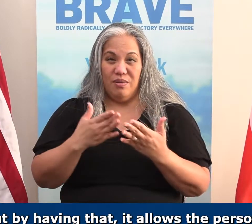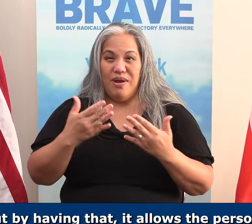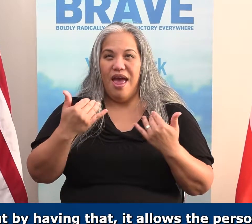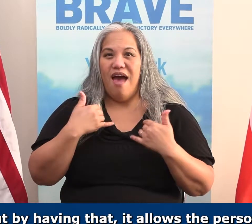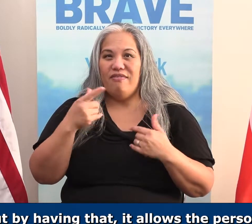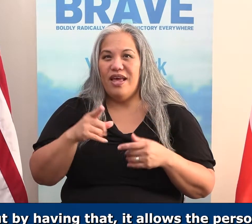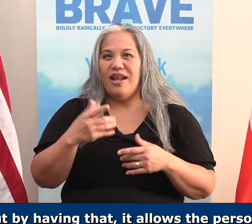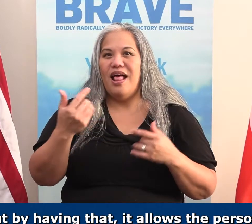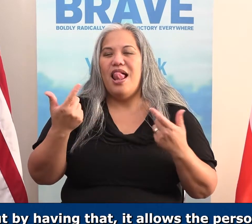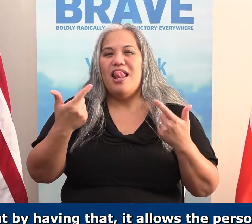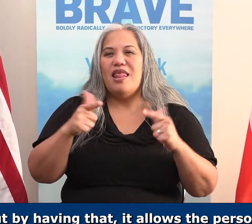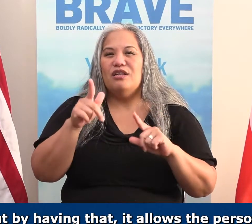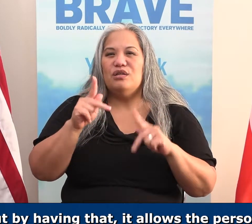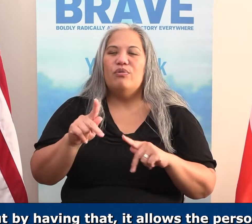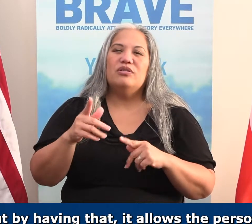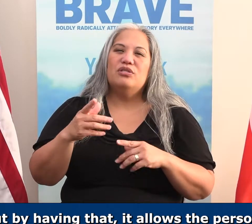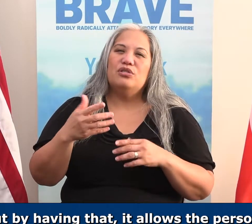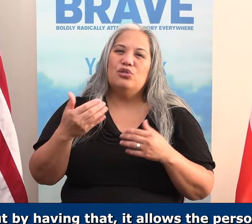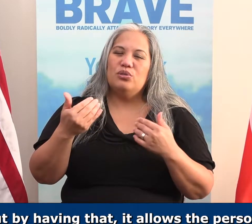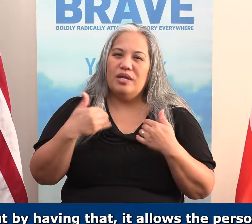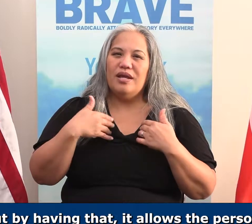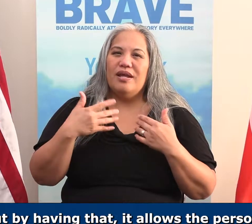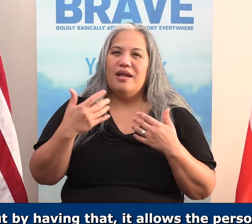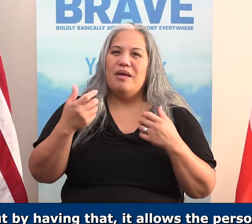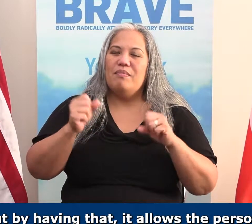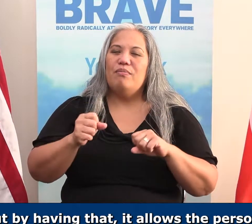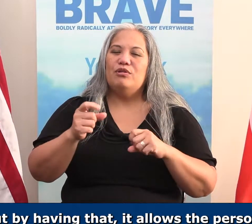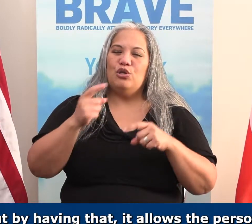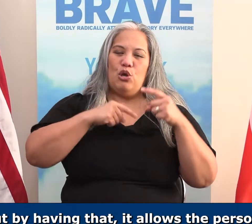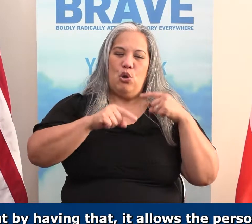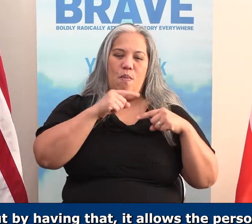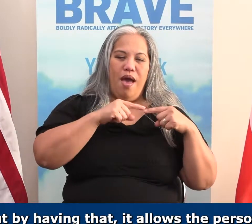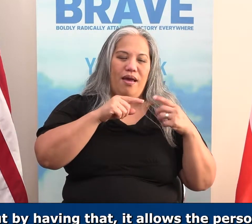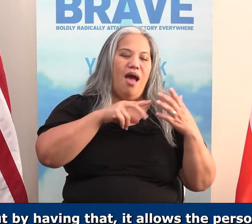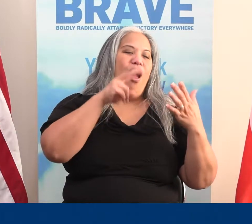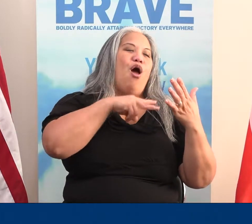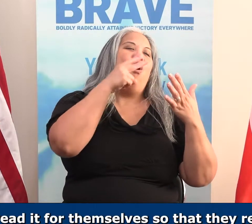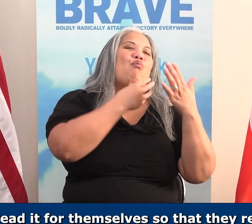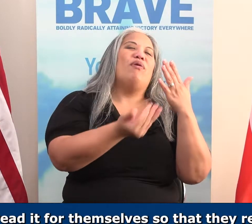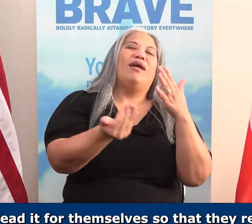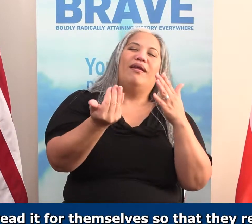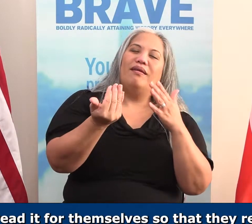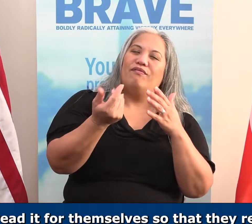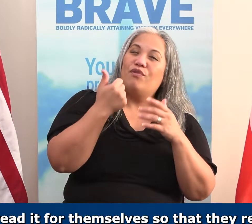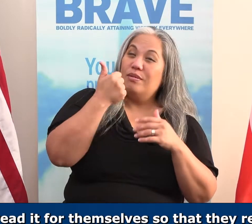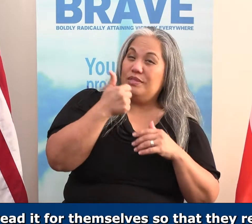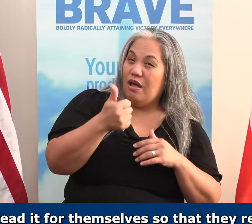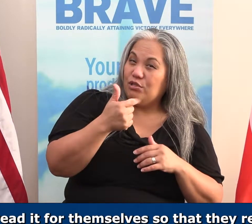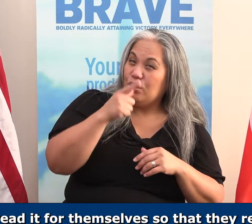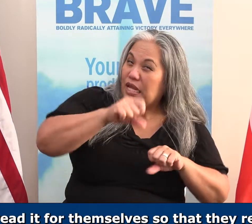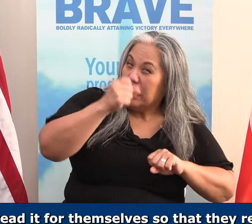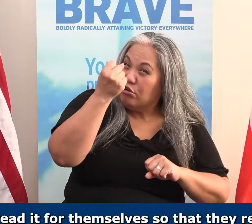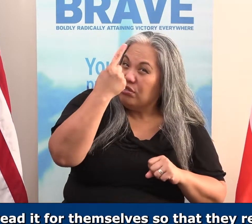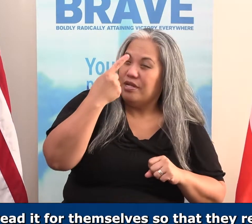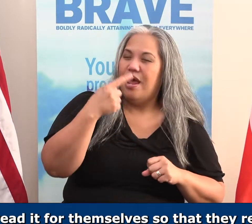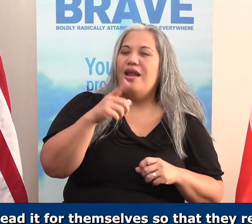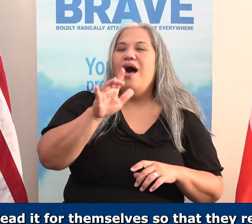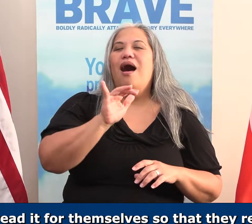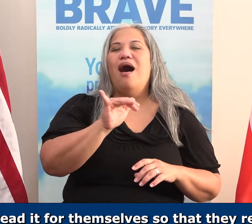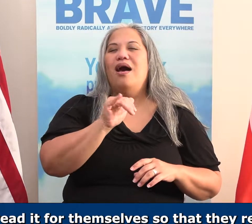having that, it allows the person then to take it and to be able to go back and read it for themselves so that they really understand, hey, this